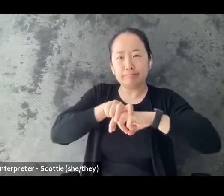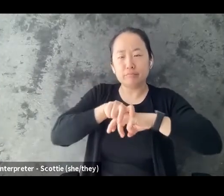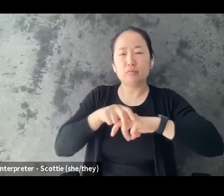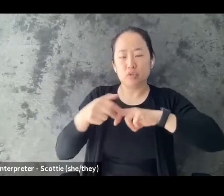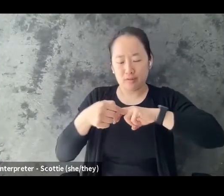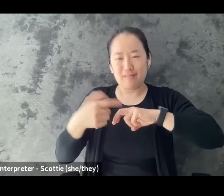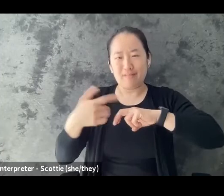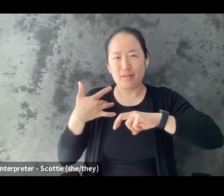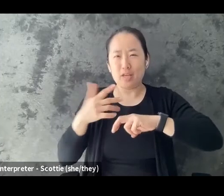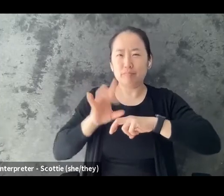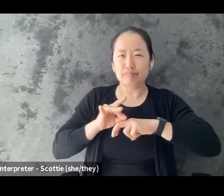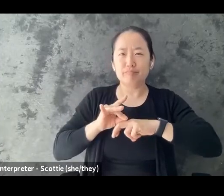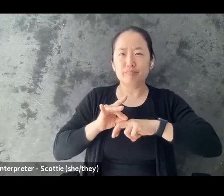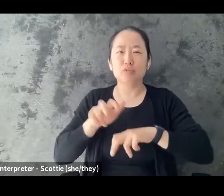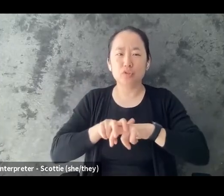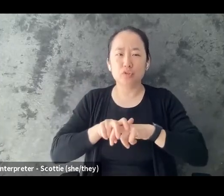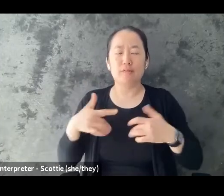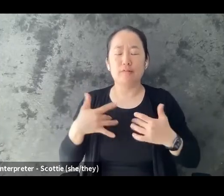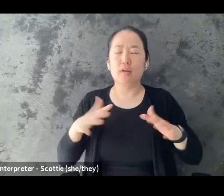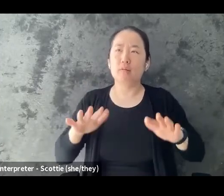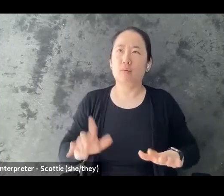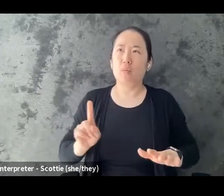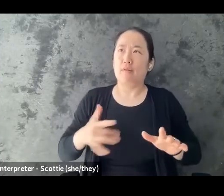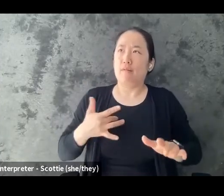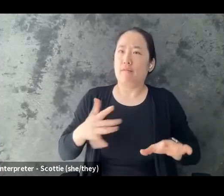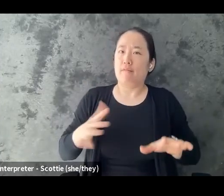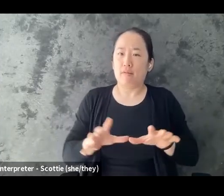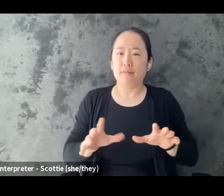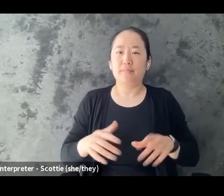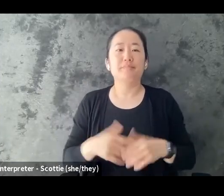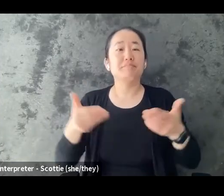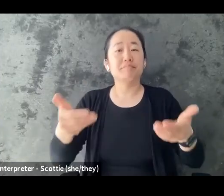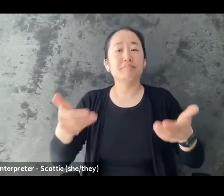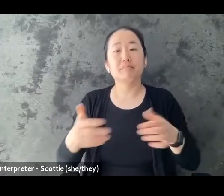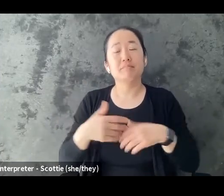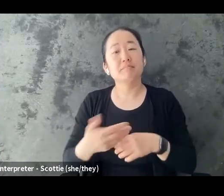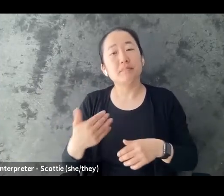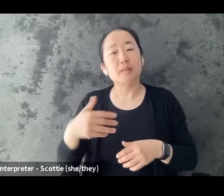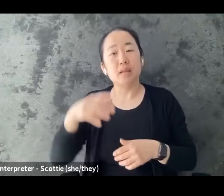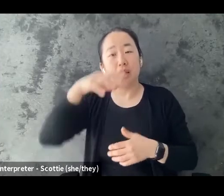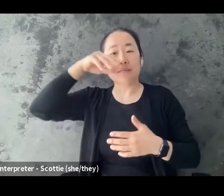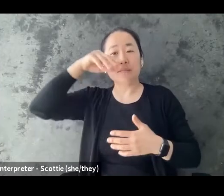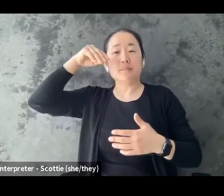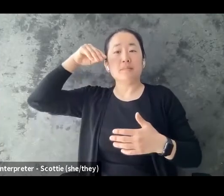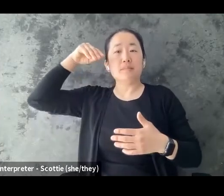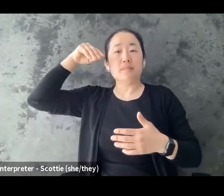standing. You're welcome to breathe in through your nose breathes for four, three,